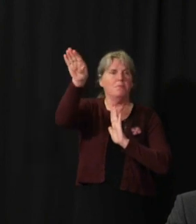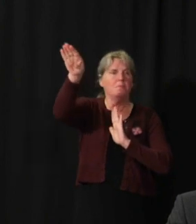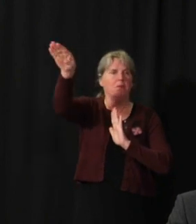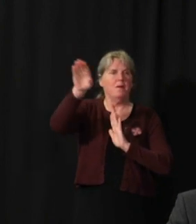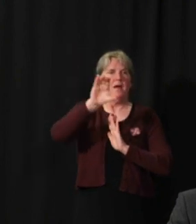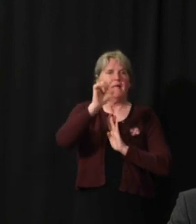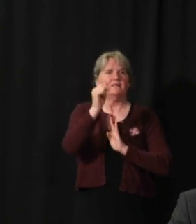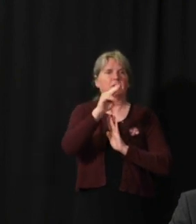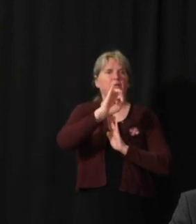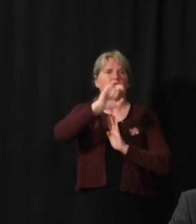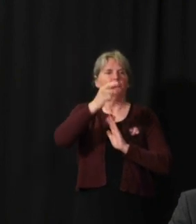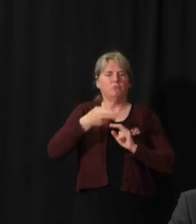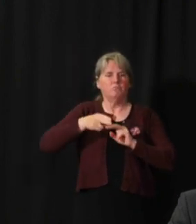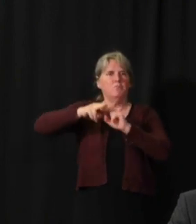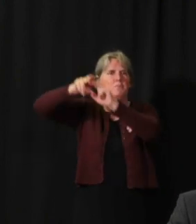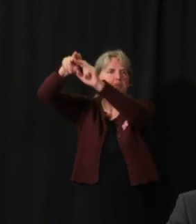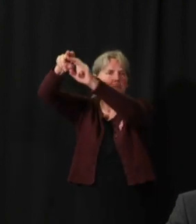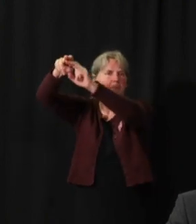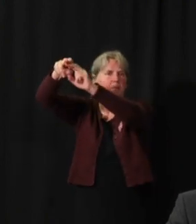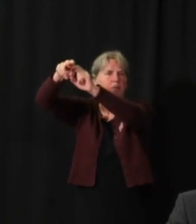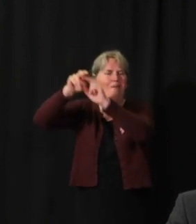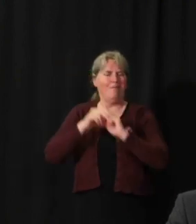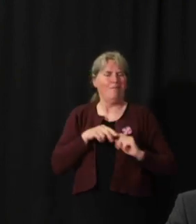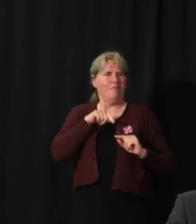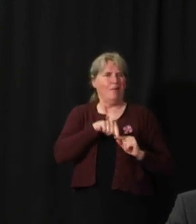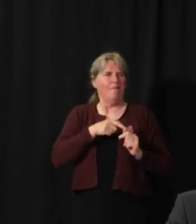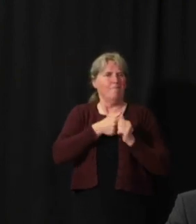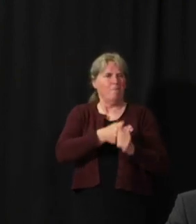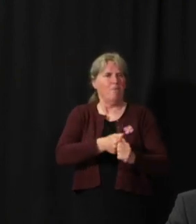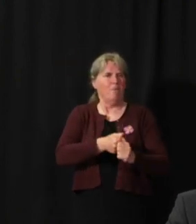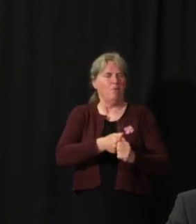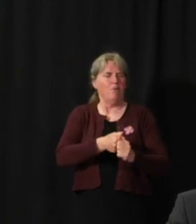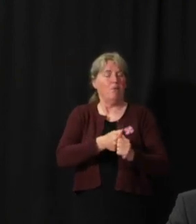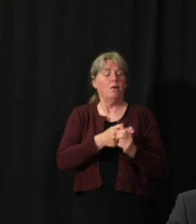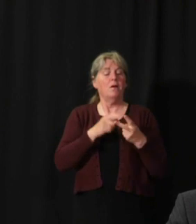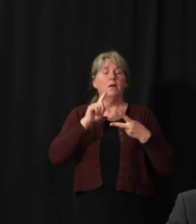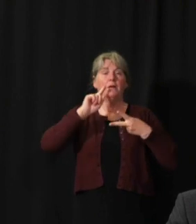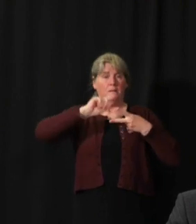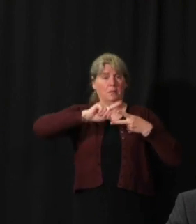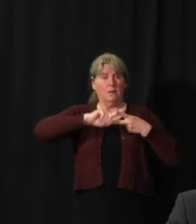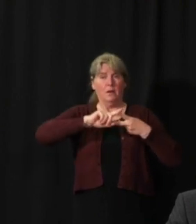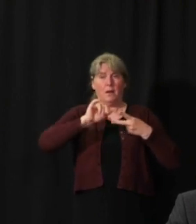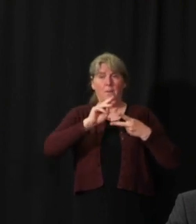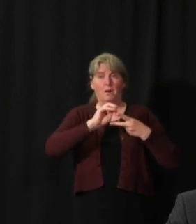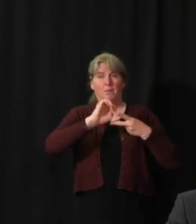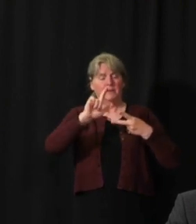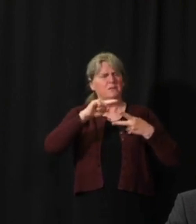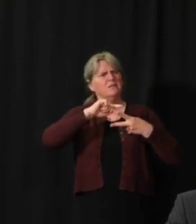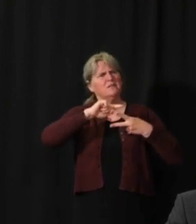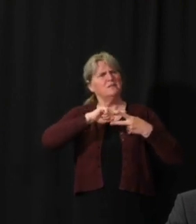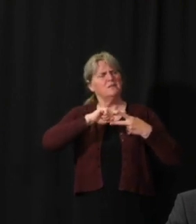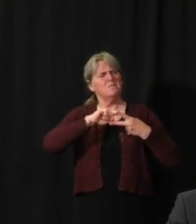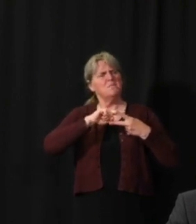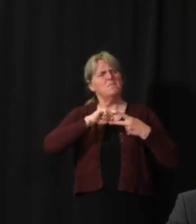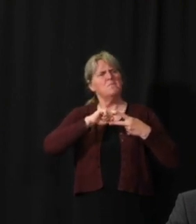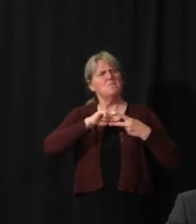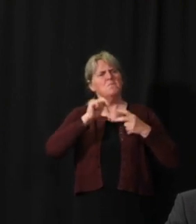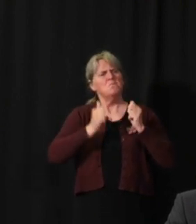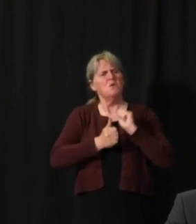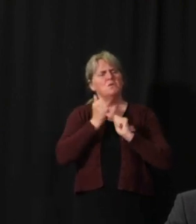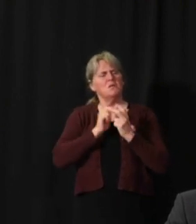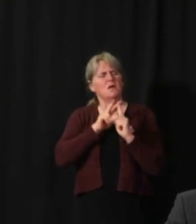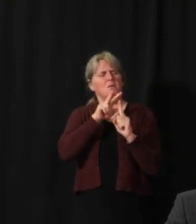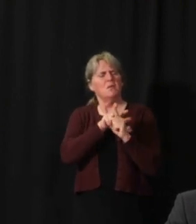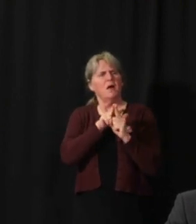different variables. And these models are most suitable and best applied